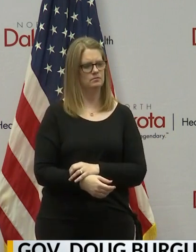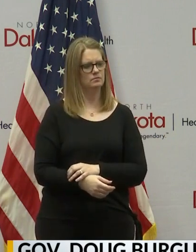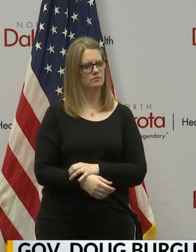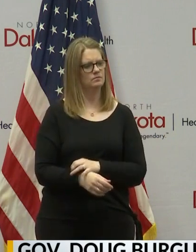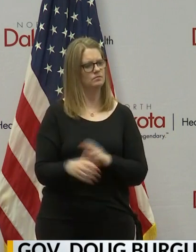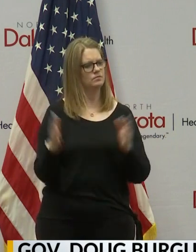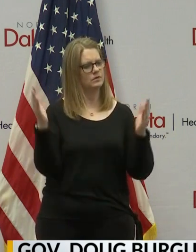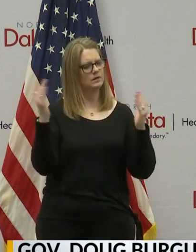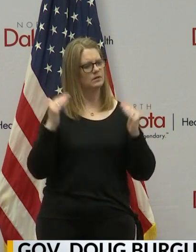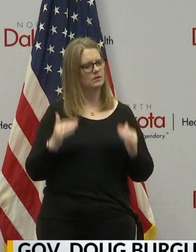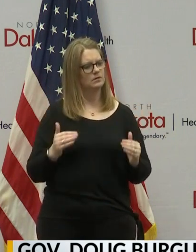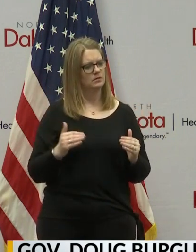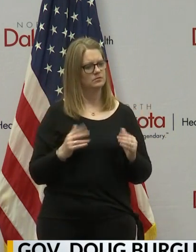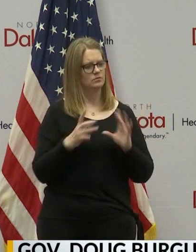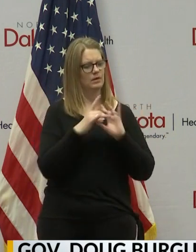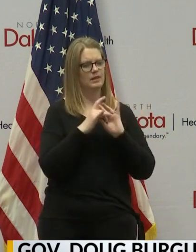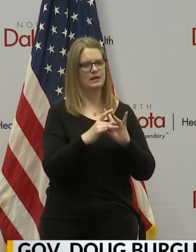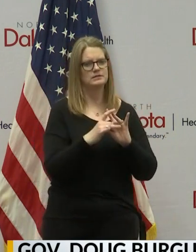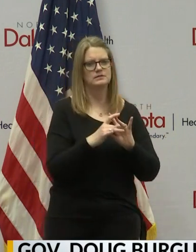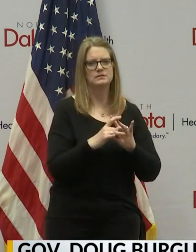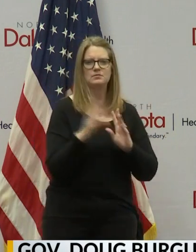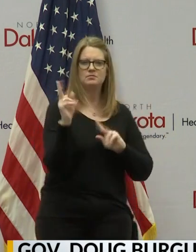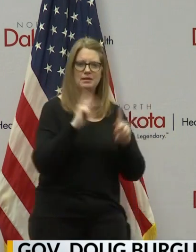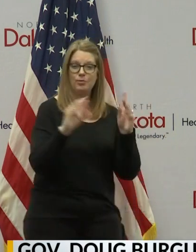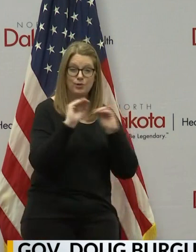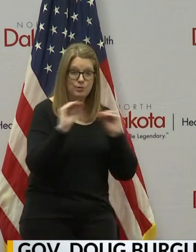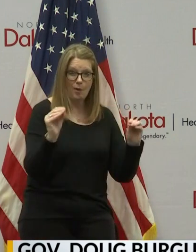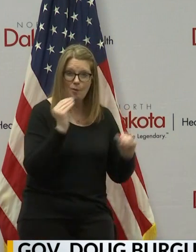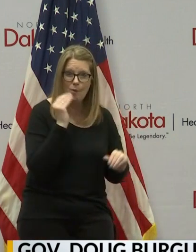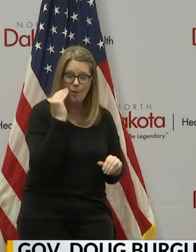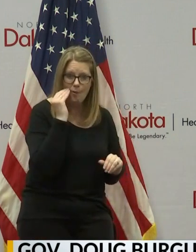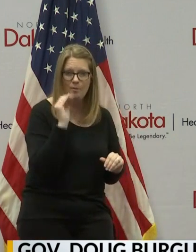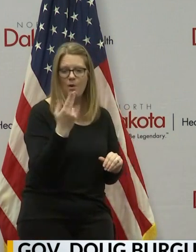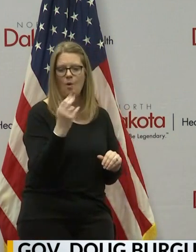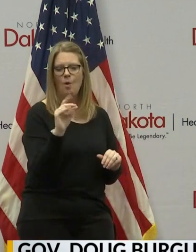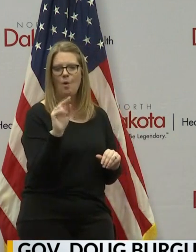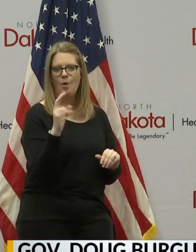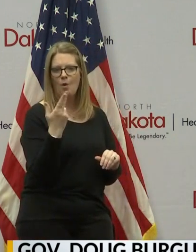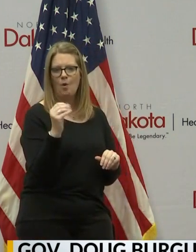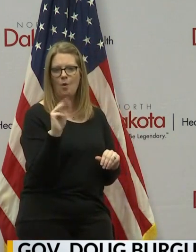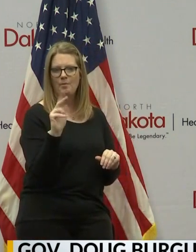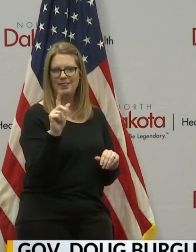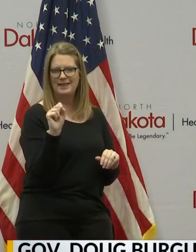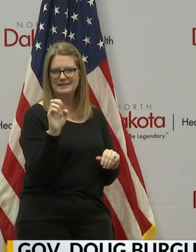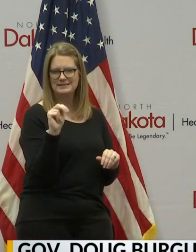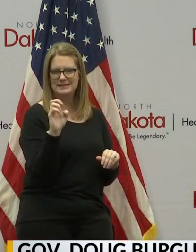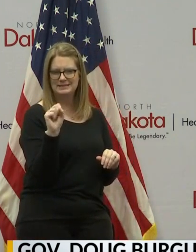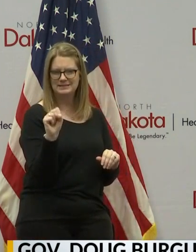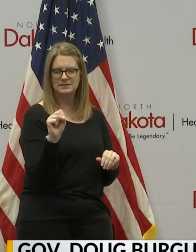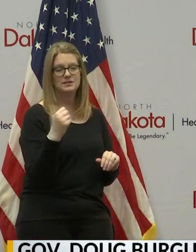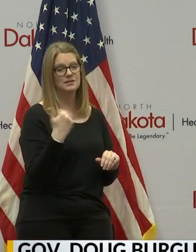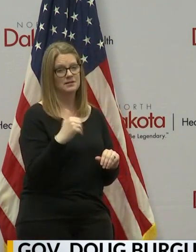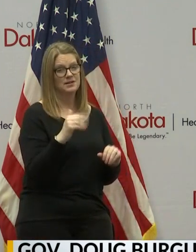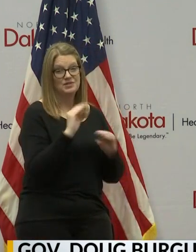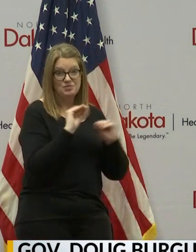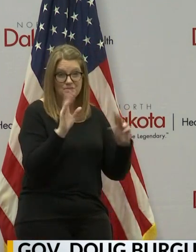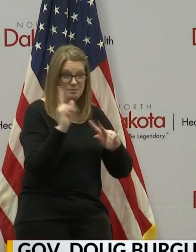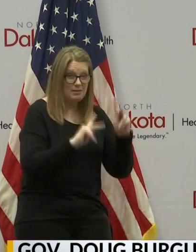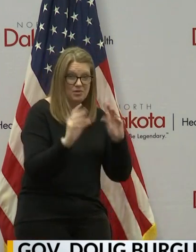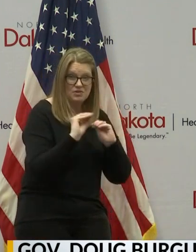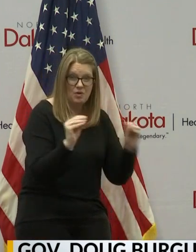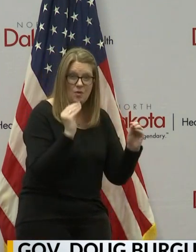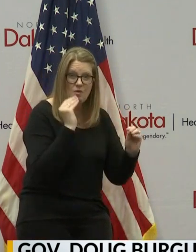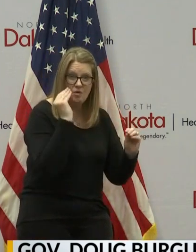relates to homelessness. As we know that homelessness is a situation